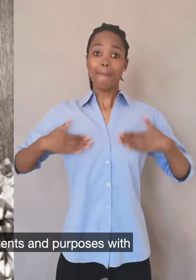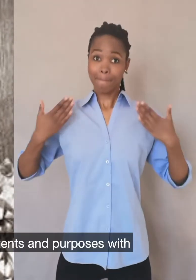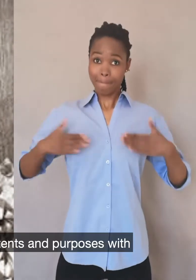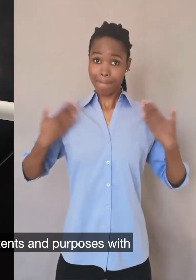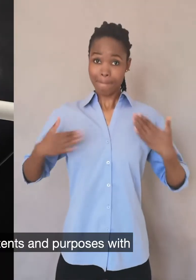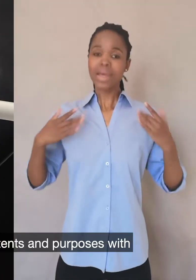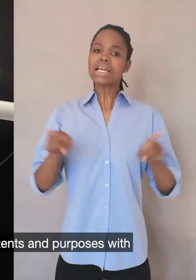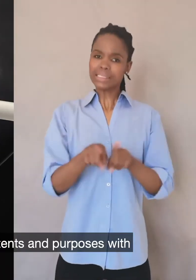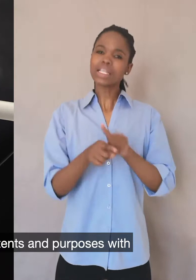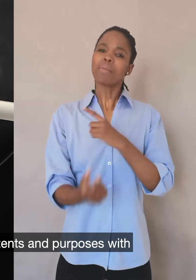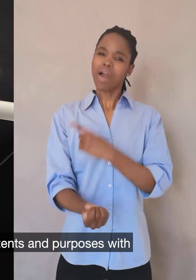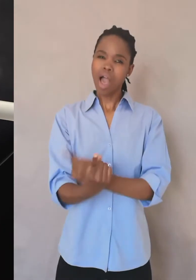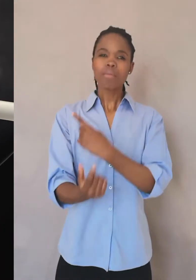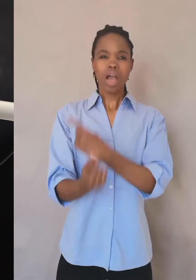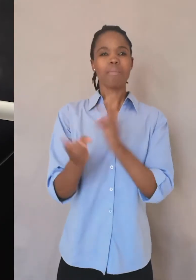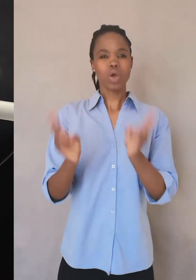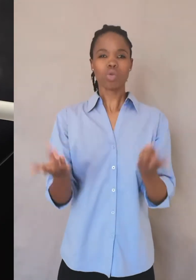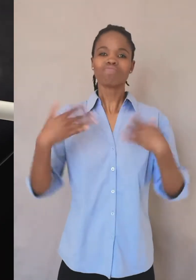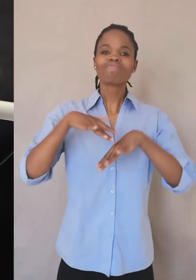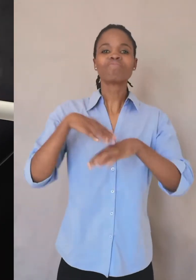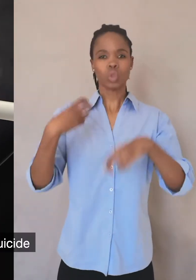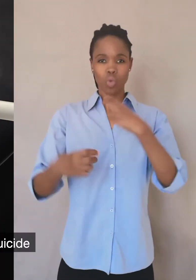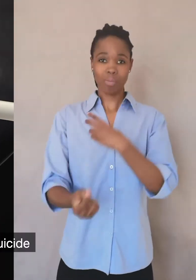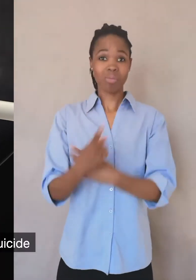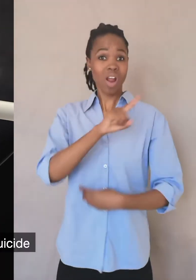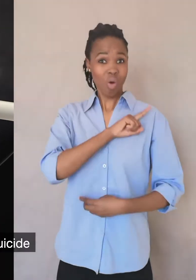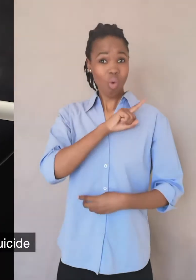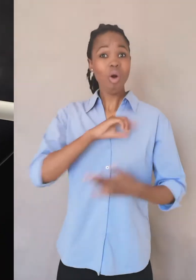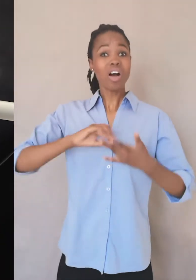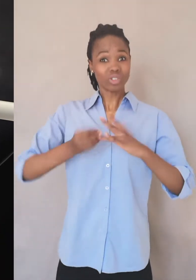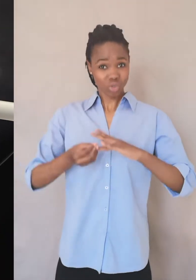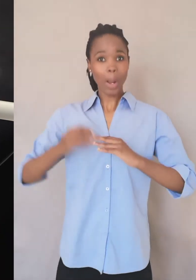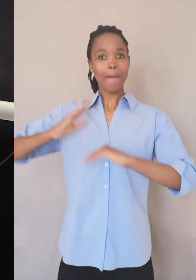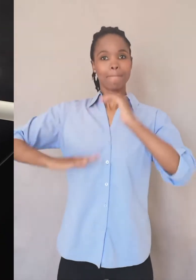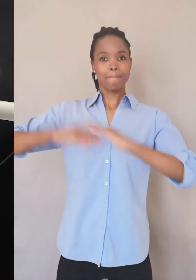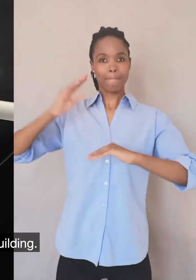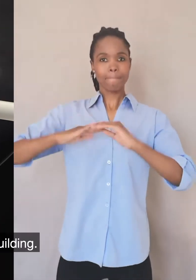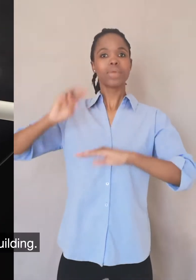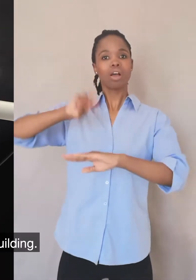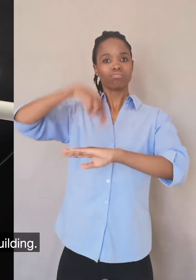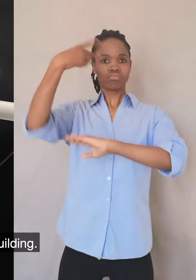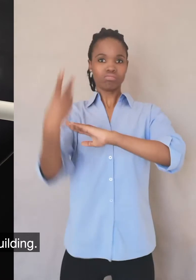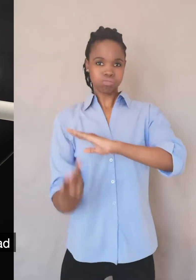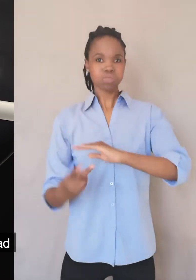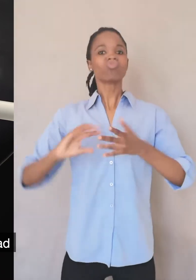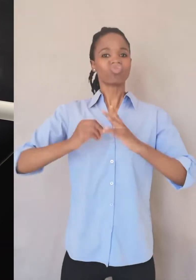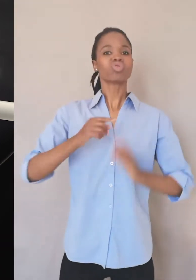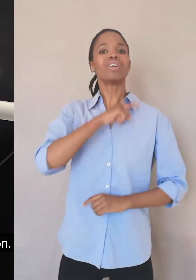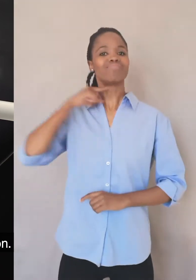you know, interspersed with difficult times. He tried to commit suicide, apparently, by jumping out of a building. He did. He had terrible